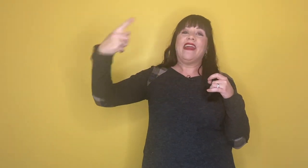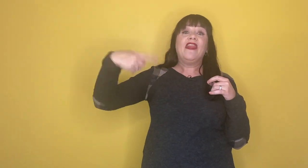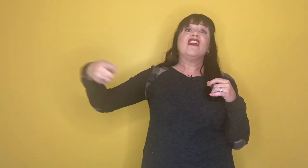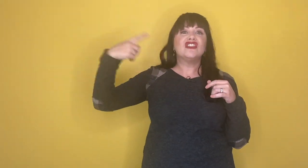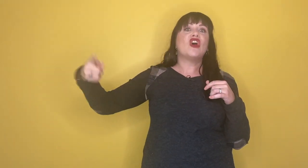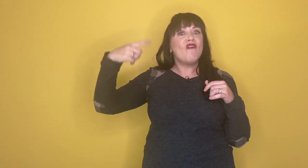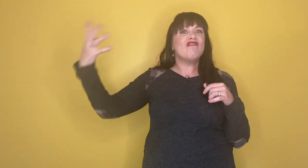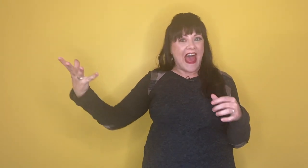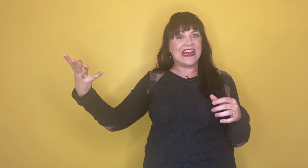get there so fast.